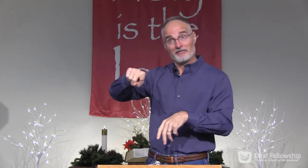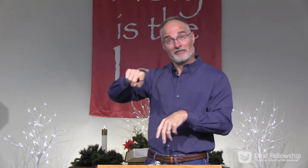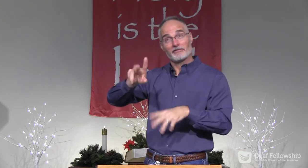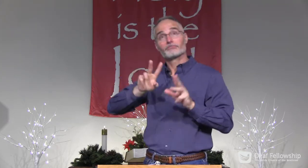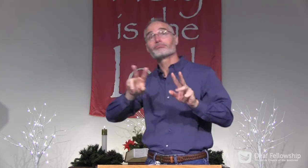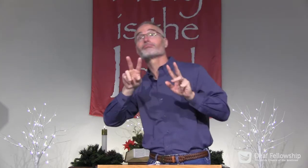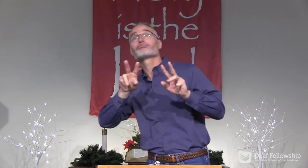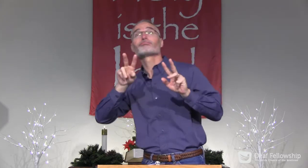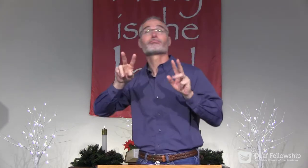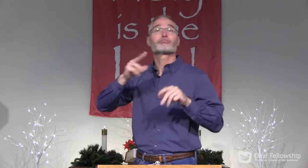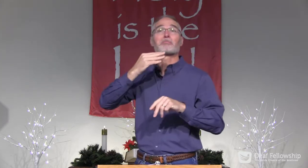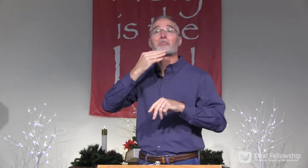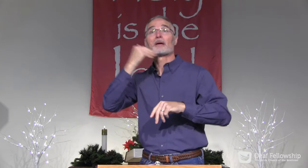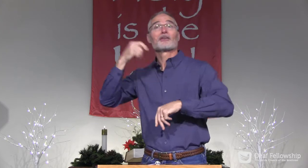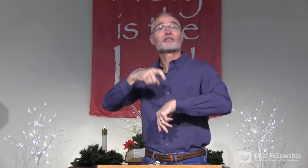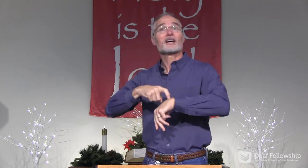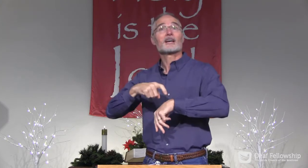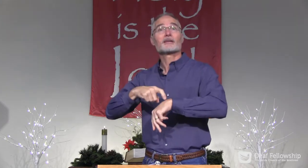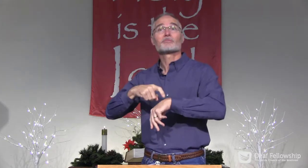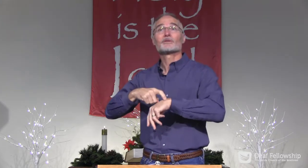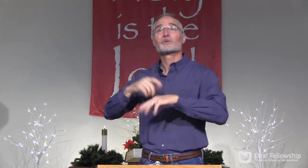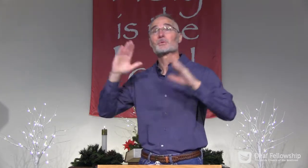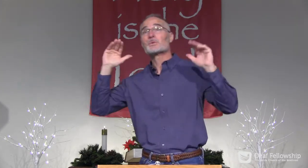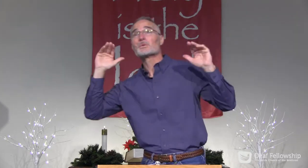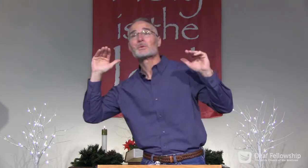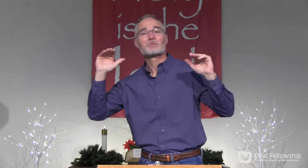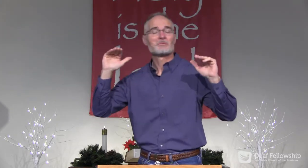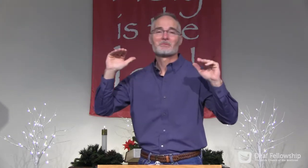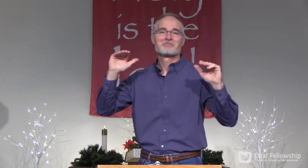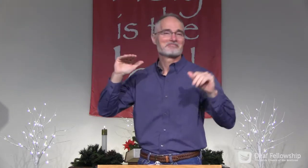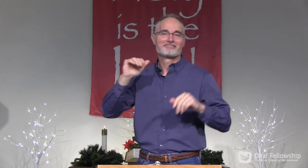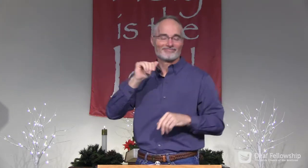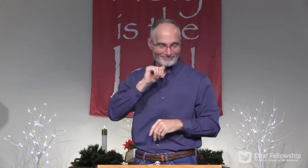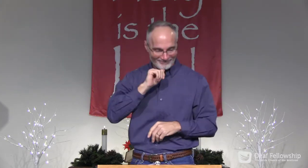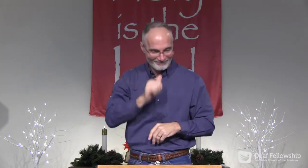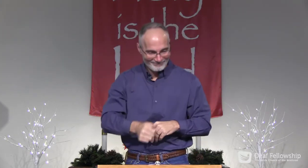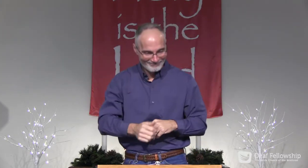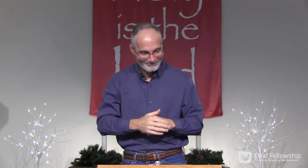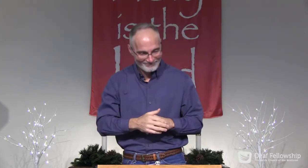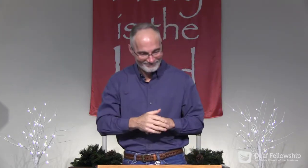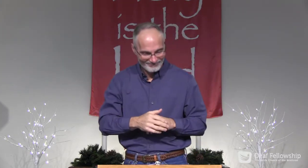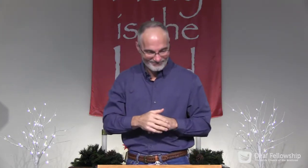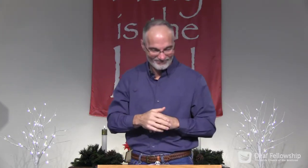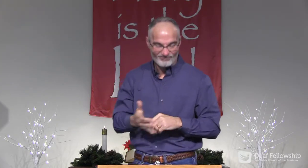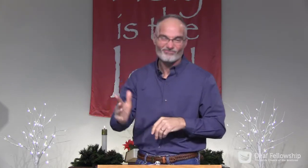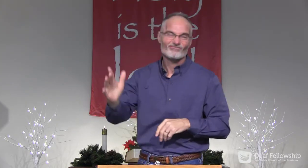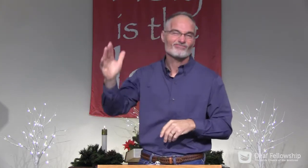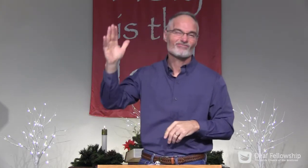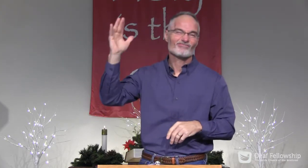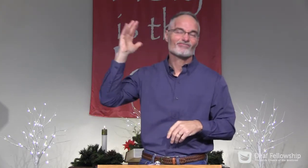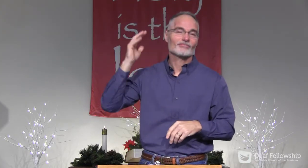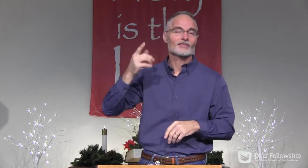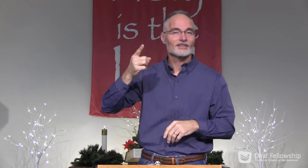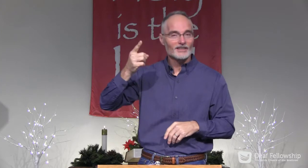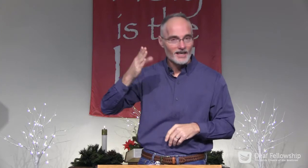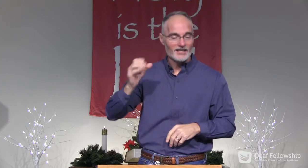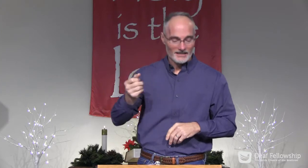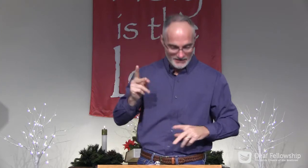It's not the first time that people have been looking for better days ahead and for hope.